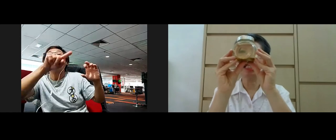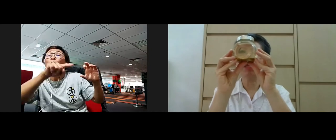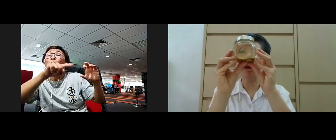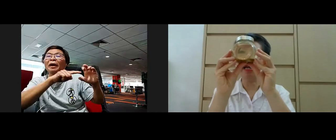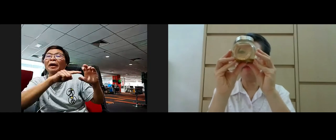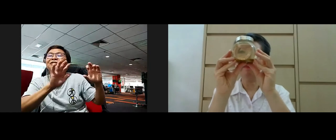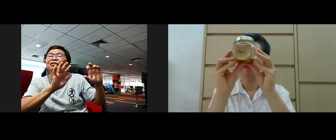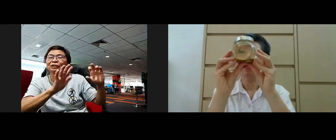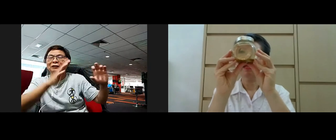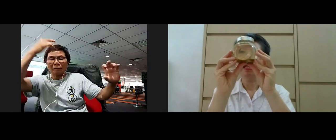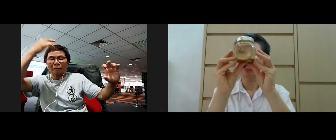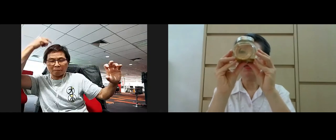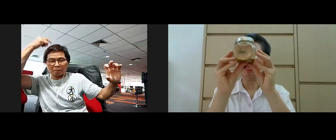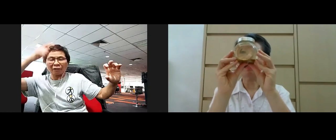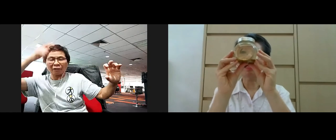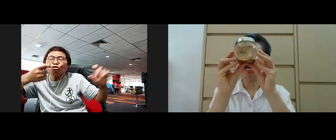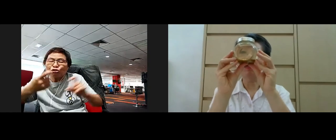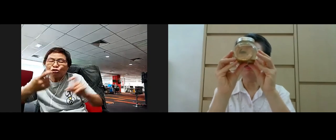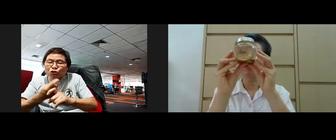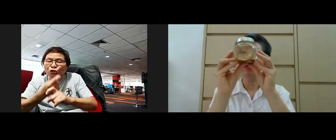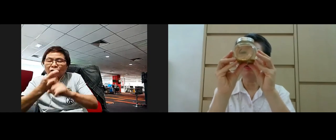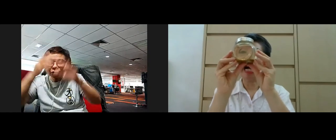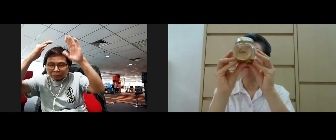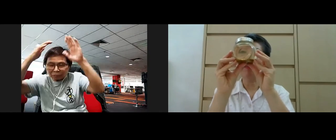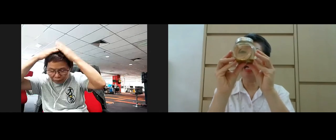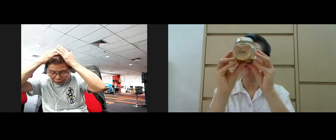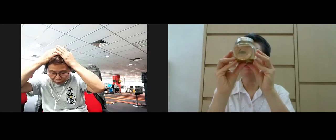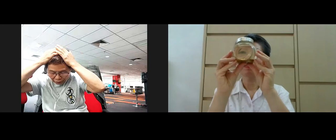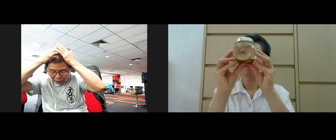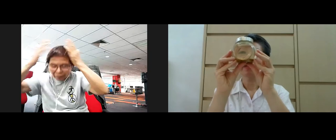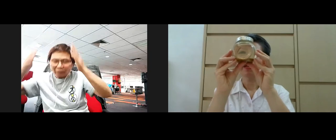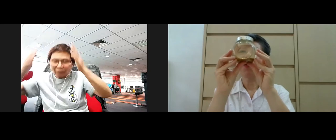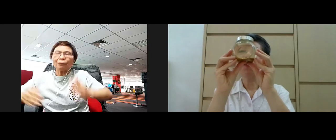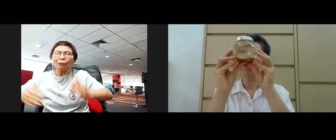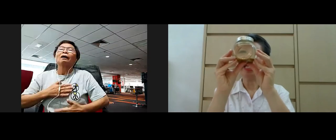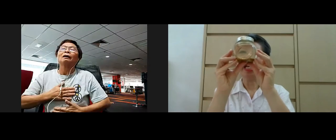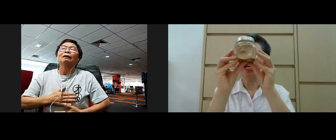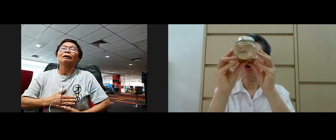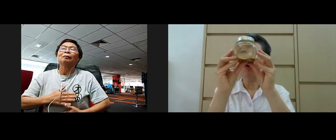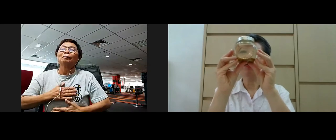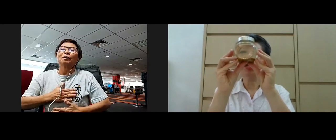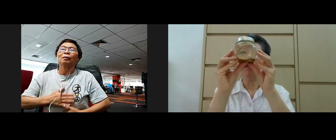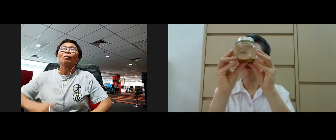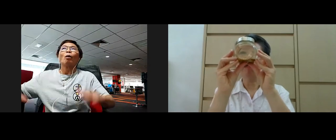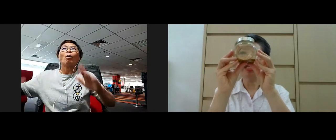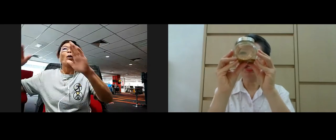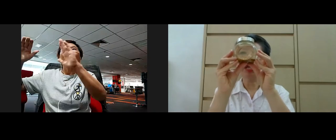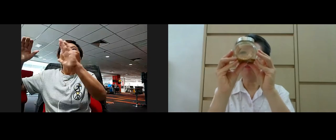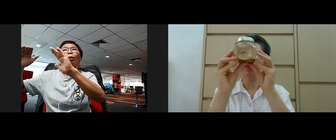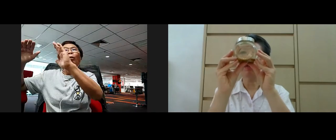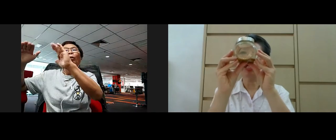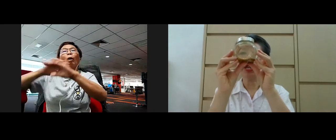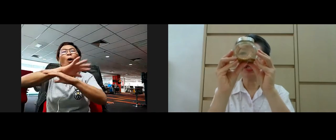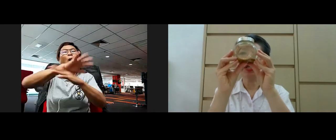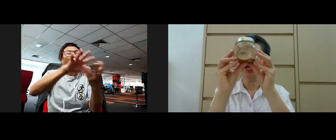train we mind to settle down to calm down hopefully all those defilements